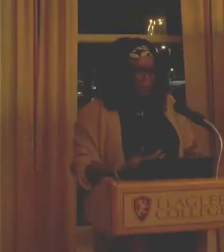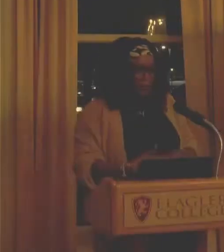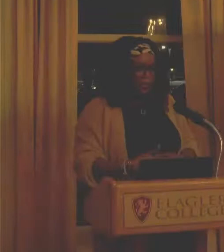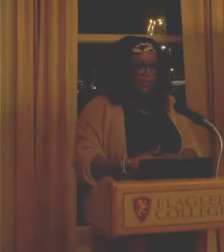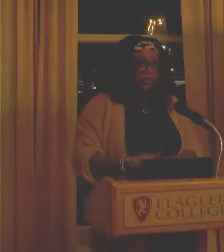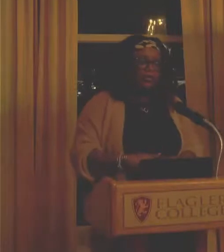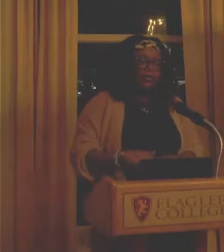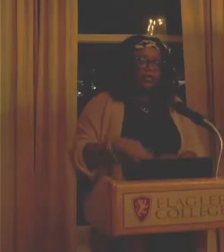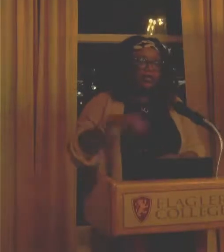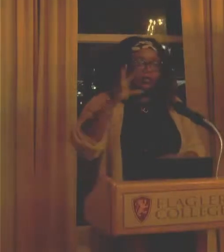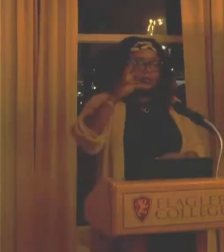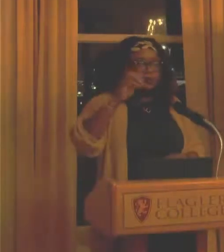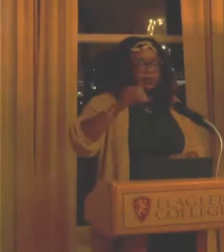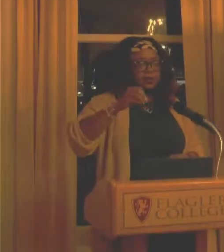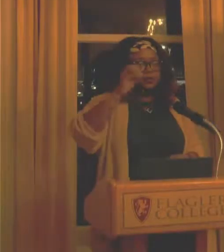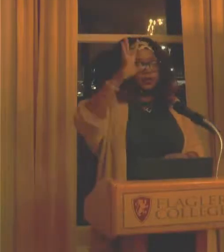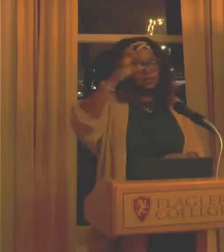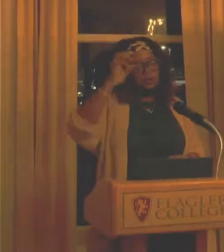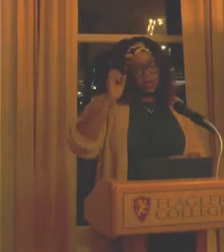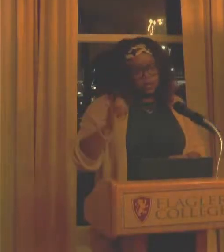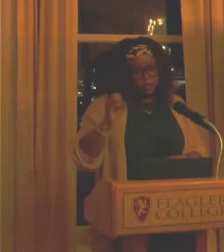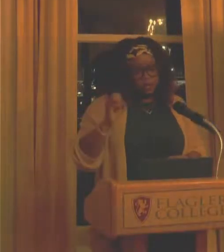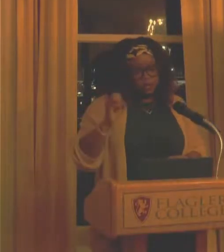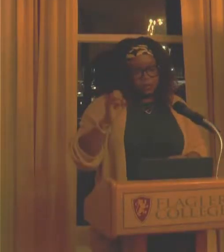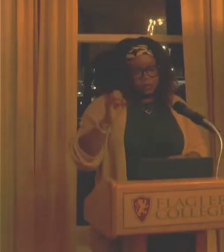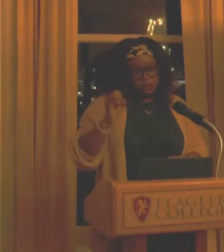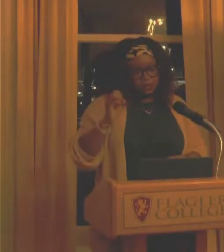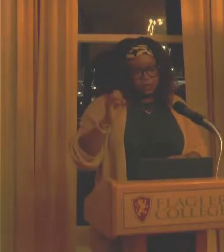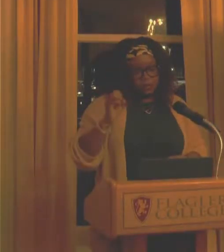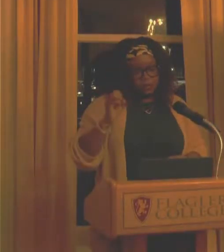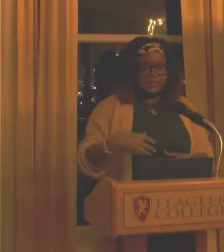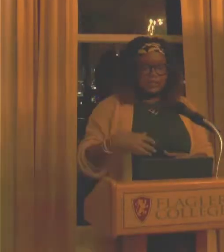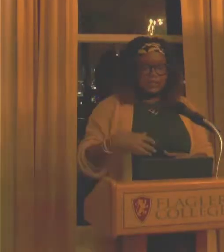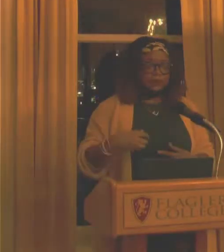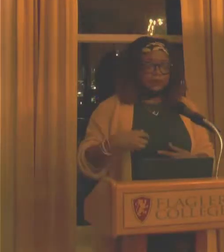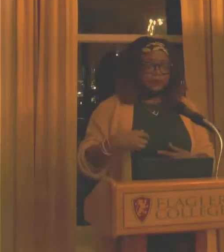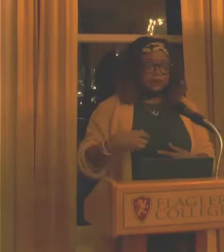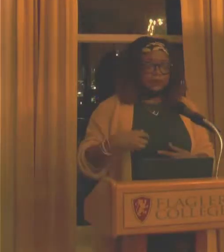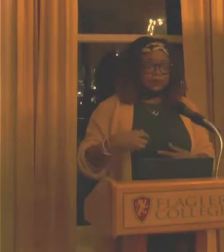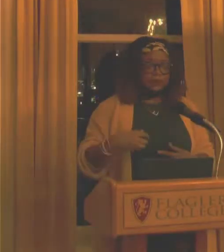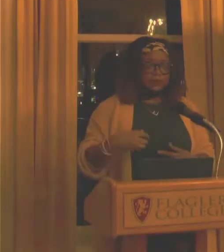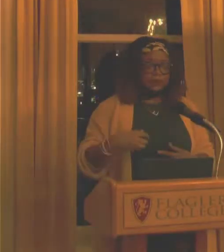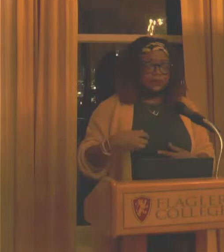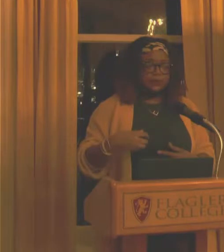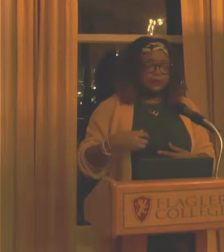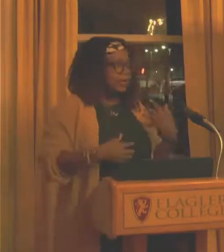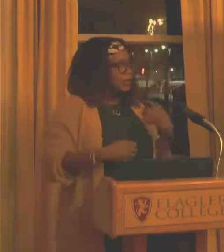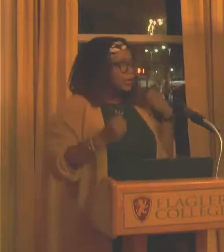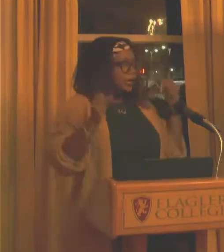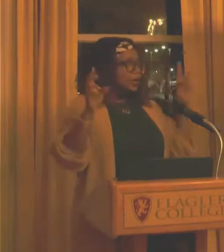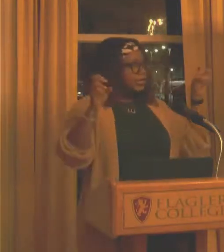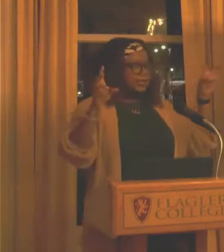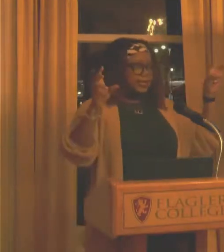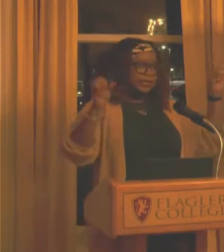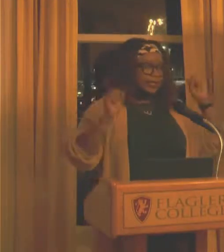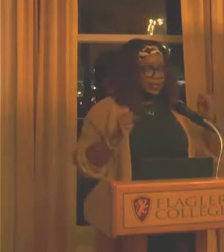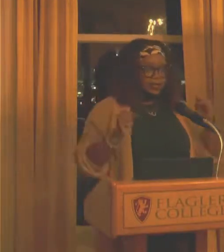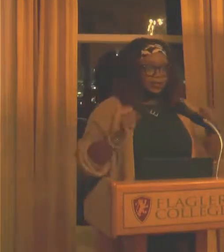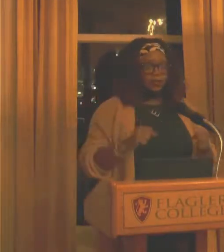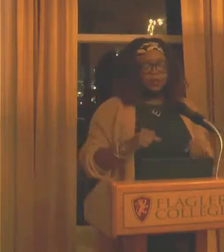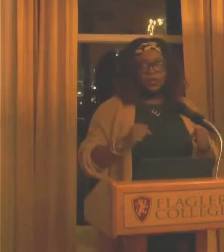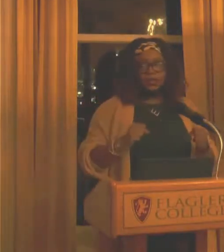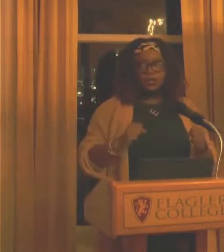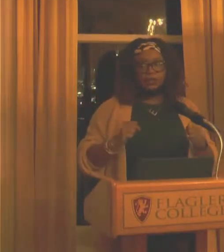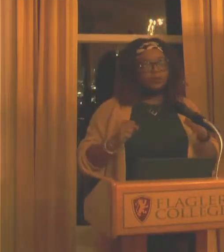fascinated me. So I took some of those, those words, some of the words are from the place. of the words are just like day to day things like articulate